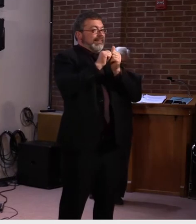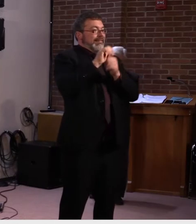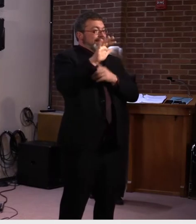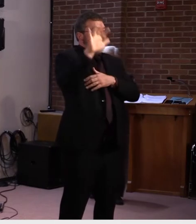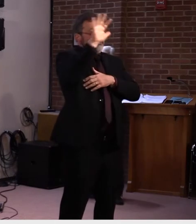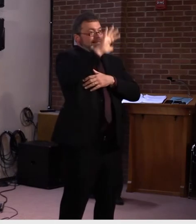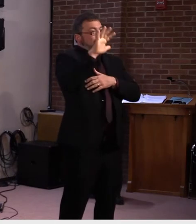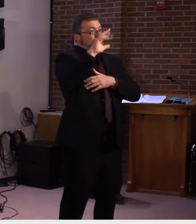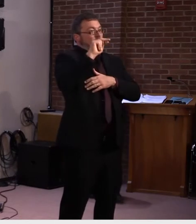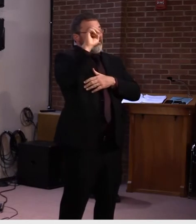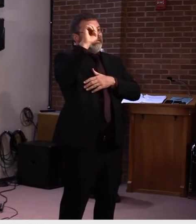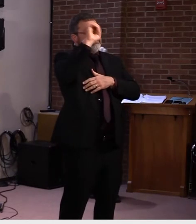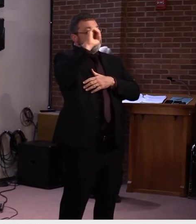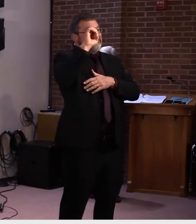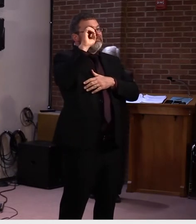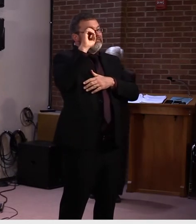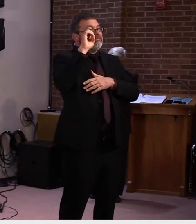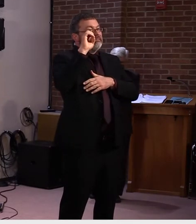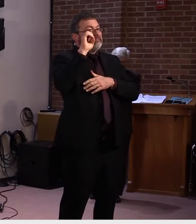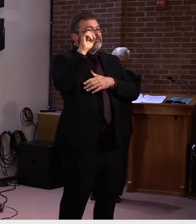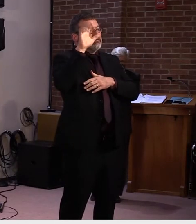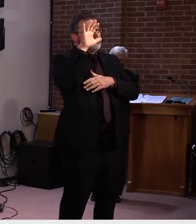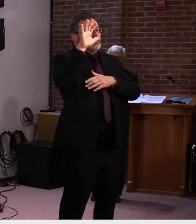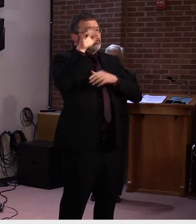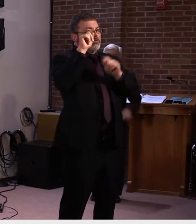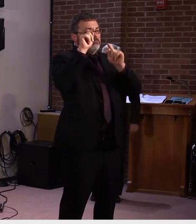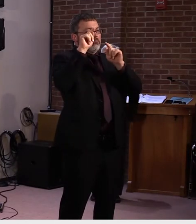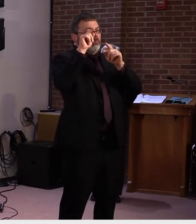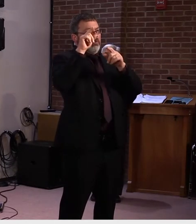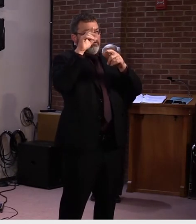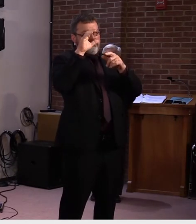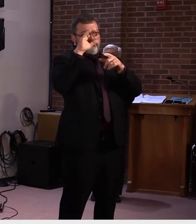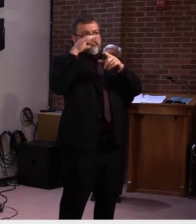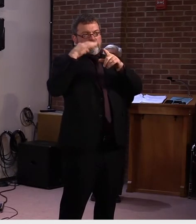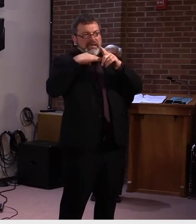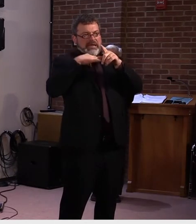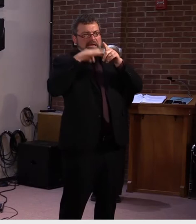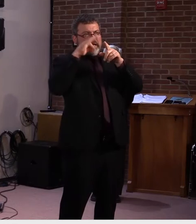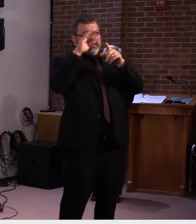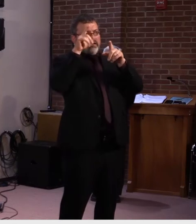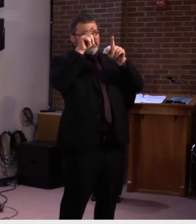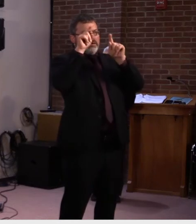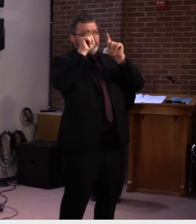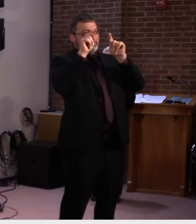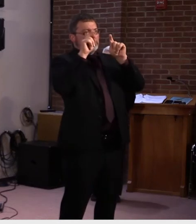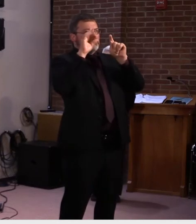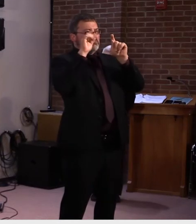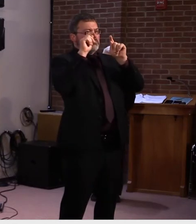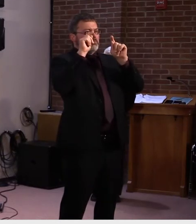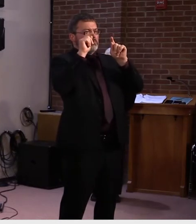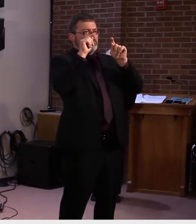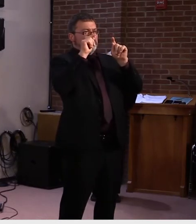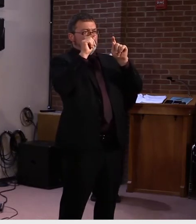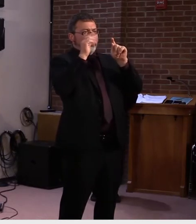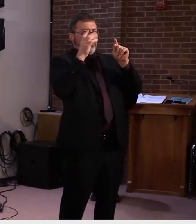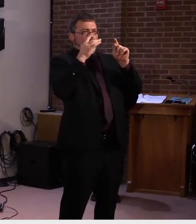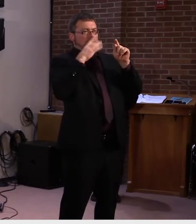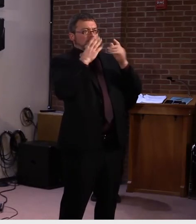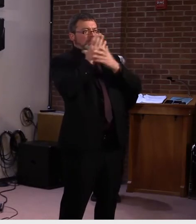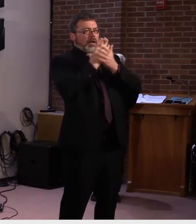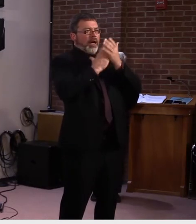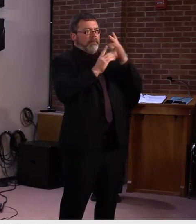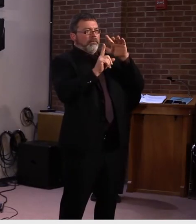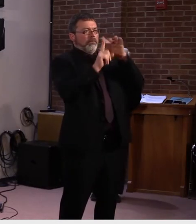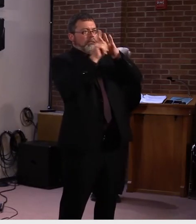towards us. That's why I took some of the action I did about three or four weeks ago. So, um, I don't know, um, again, uh,